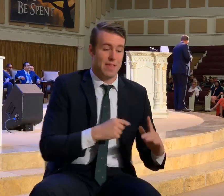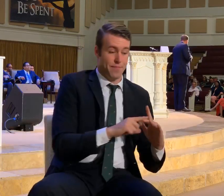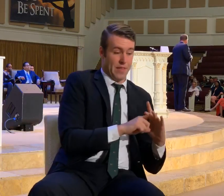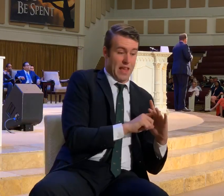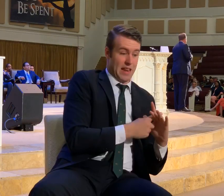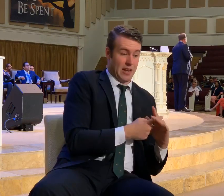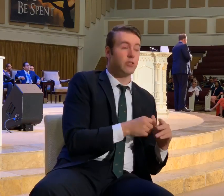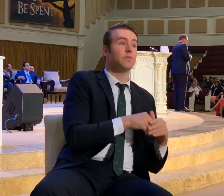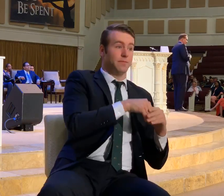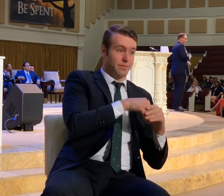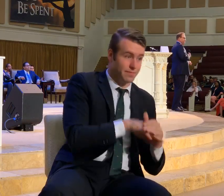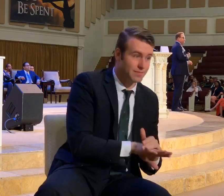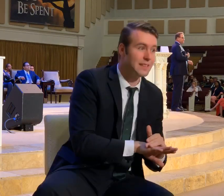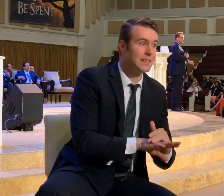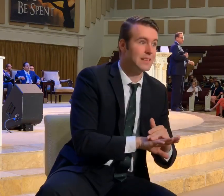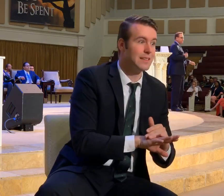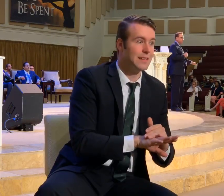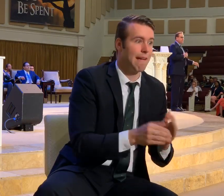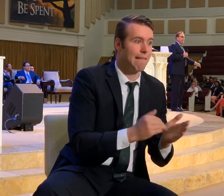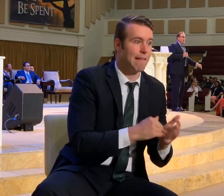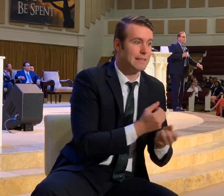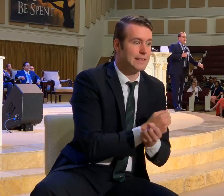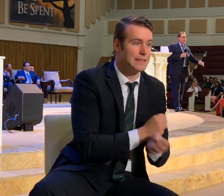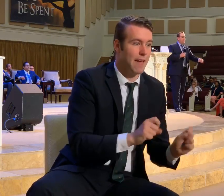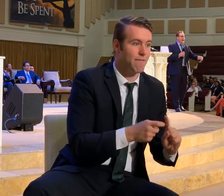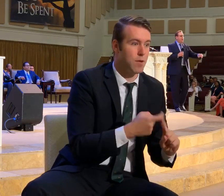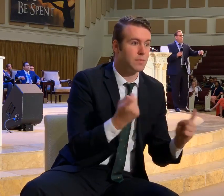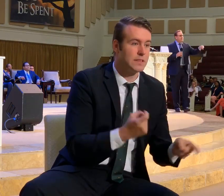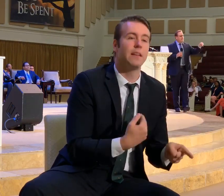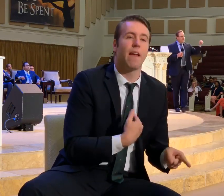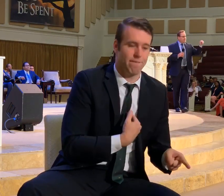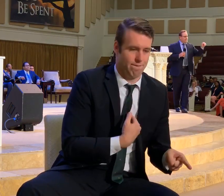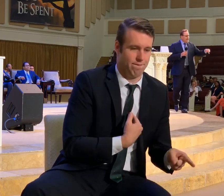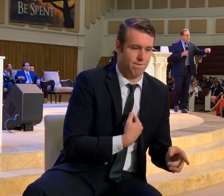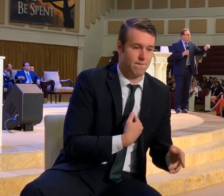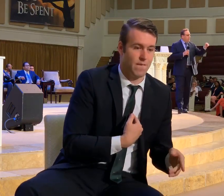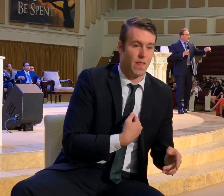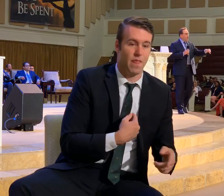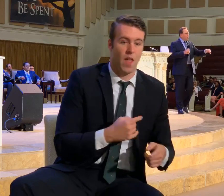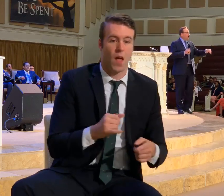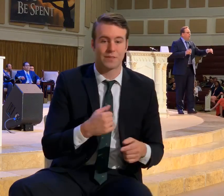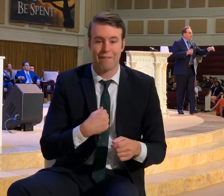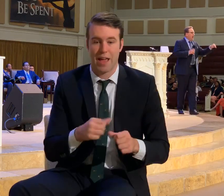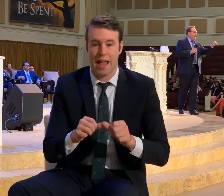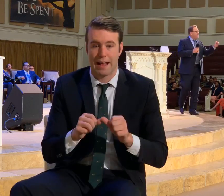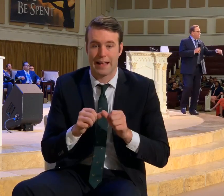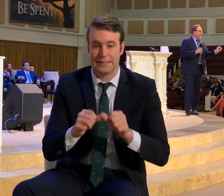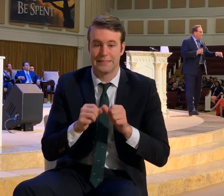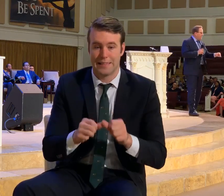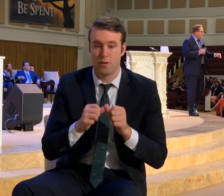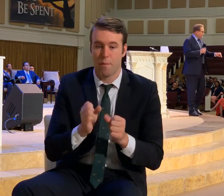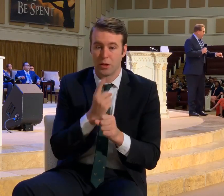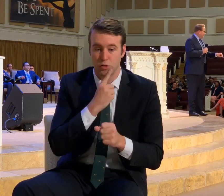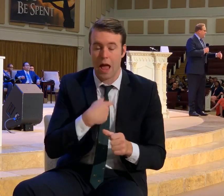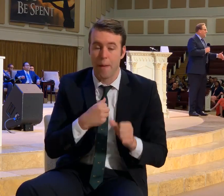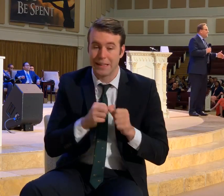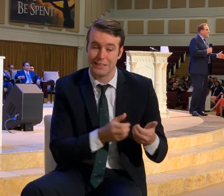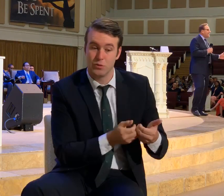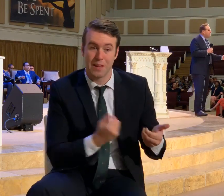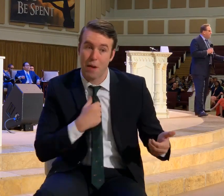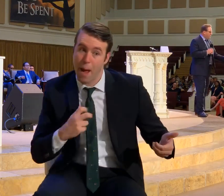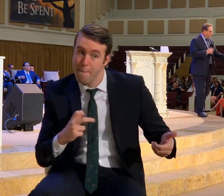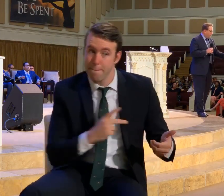saving from sin. Then there is the continuing work of salvation